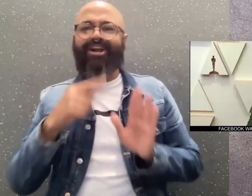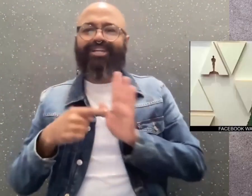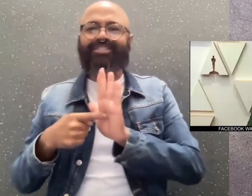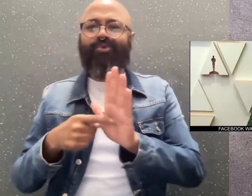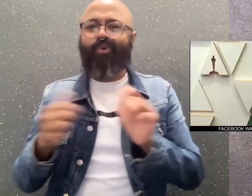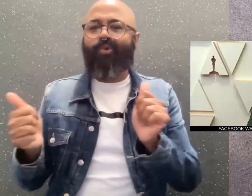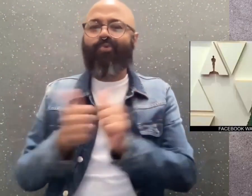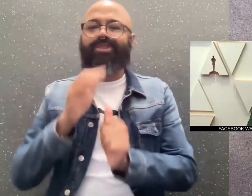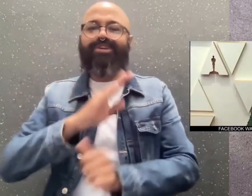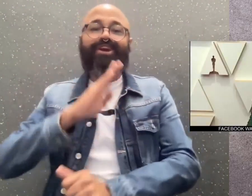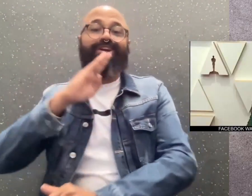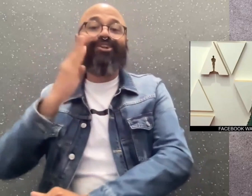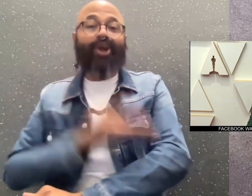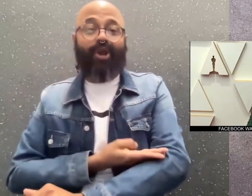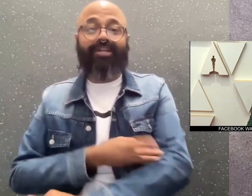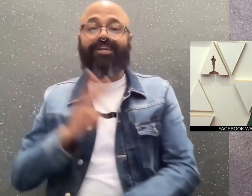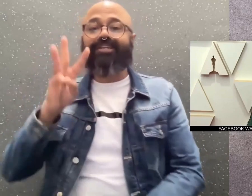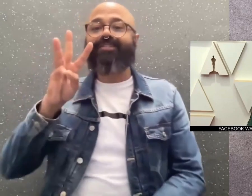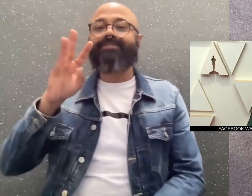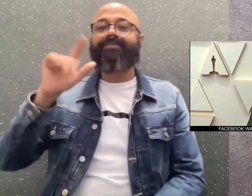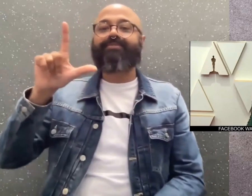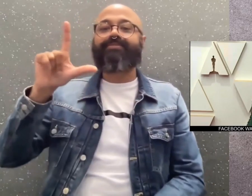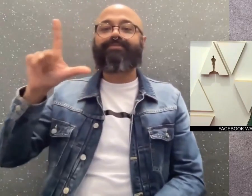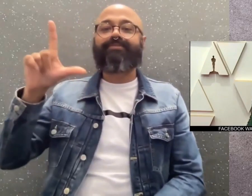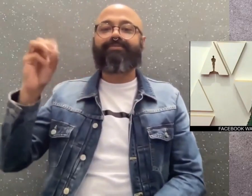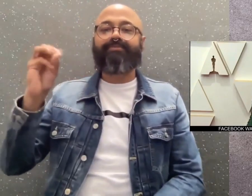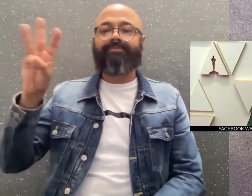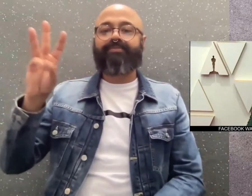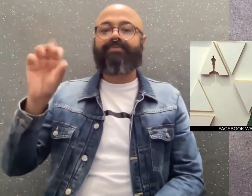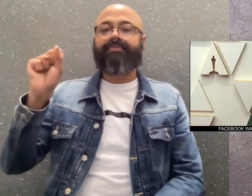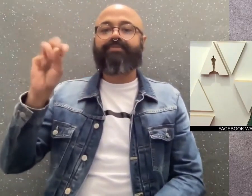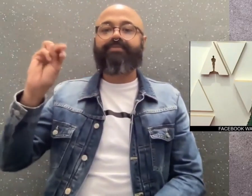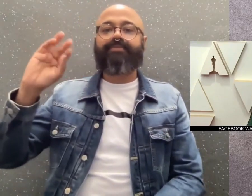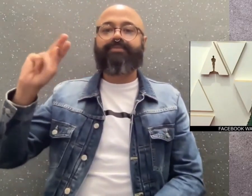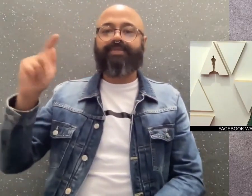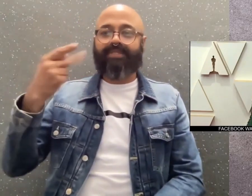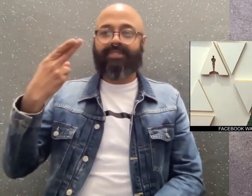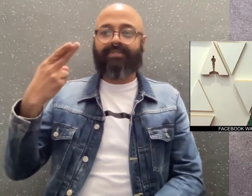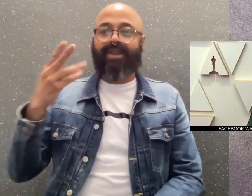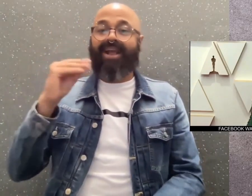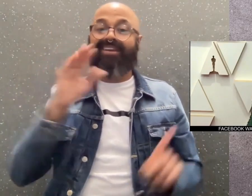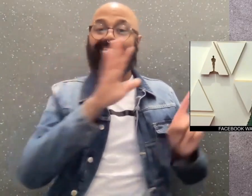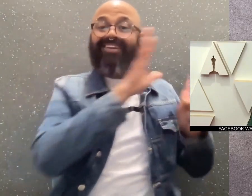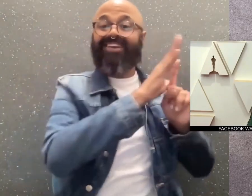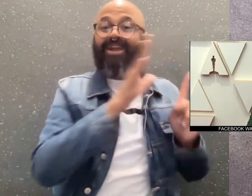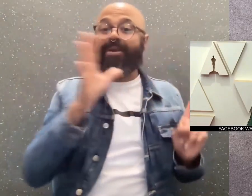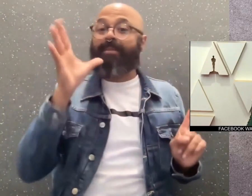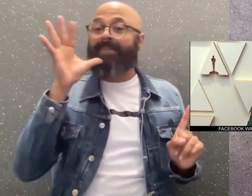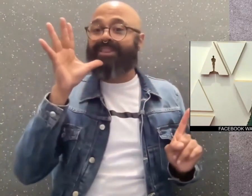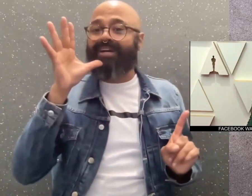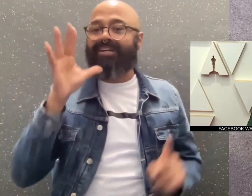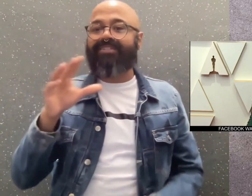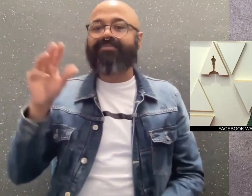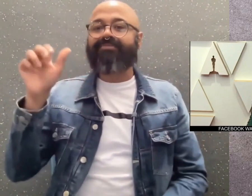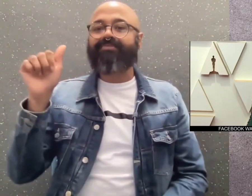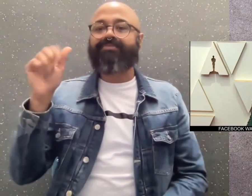Pinkett Smith co-hosted the popular talk show along with her daughter, Willow Smith, and